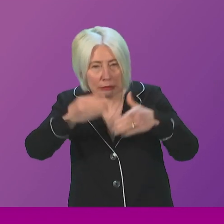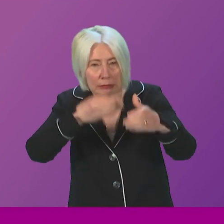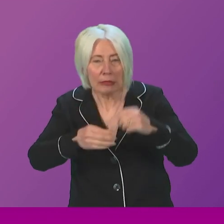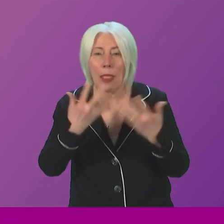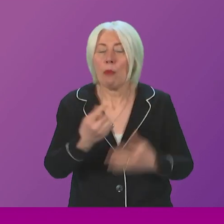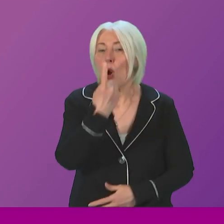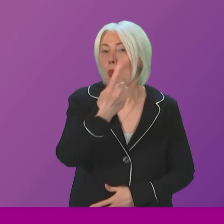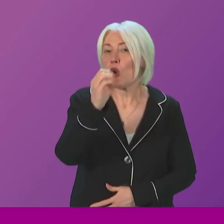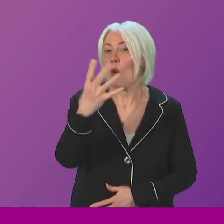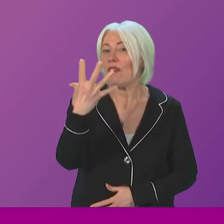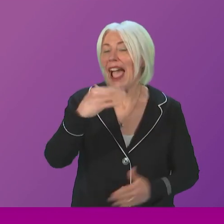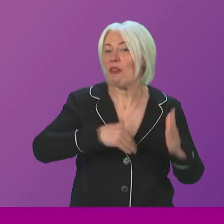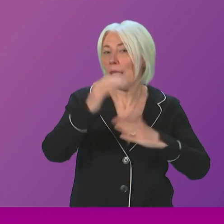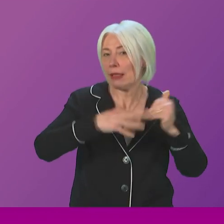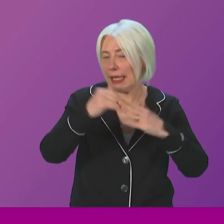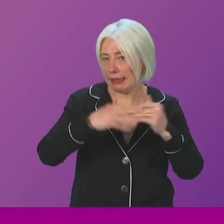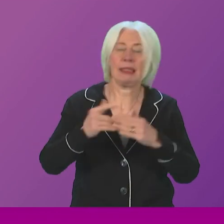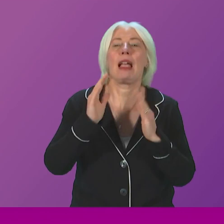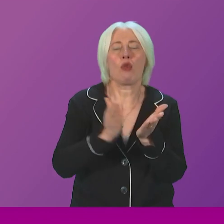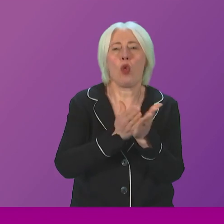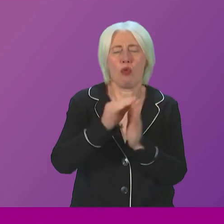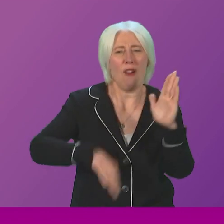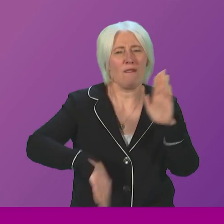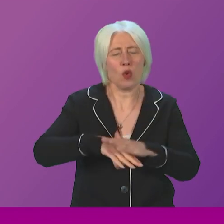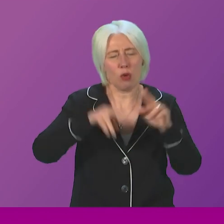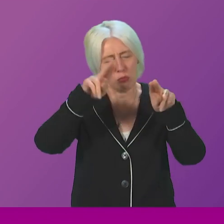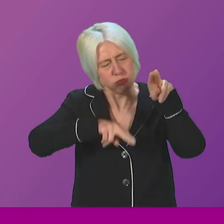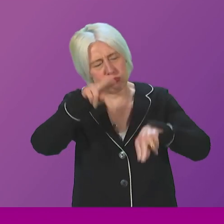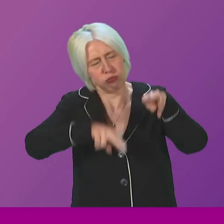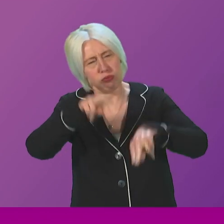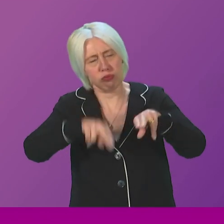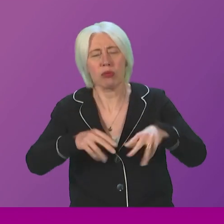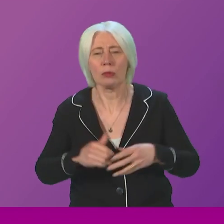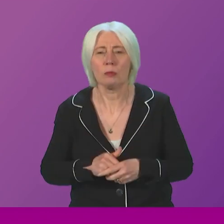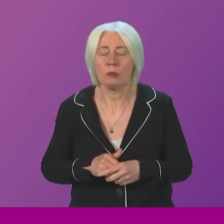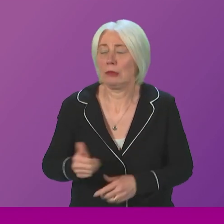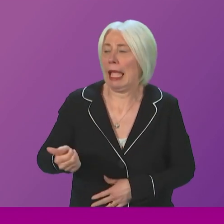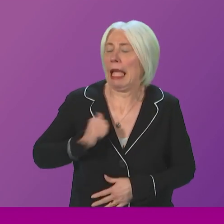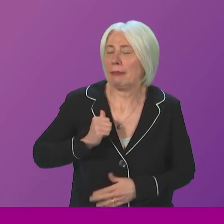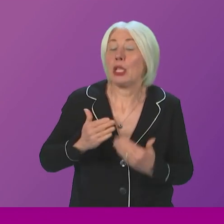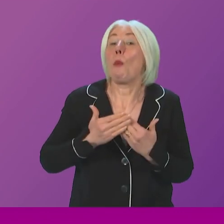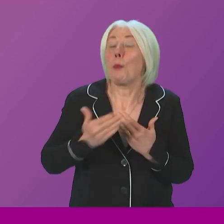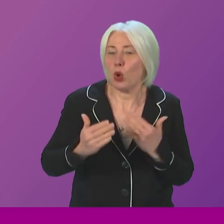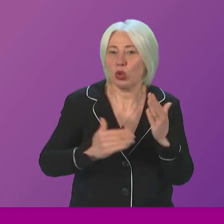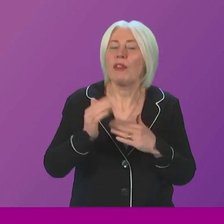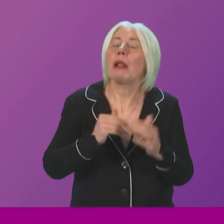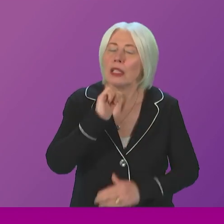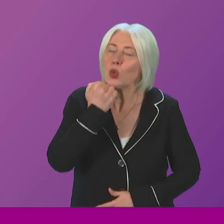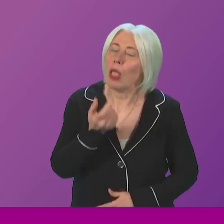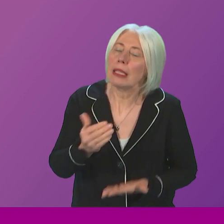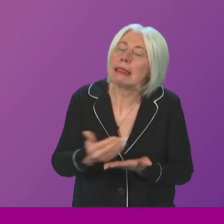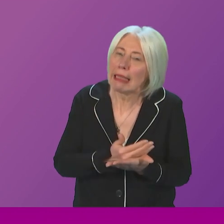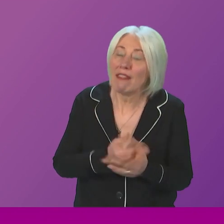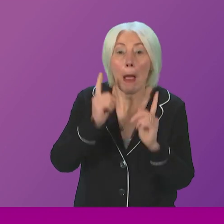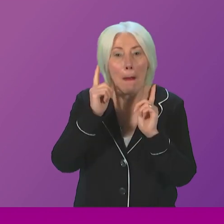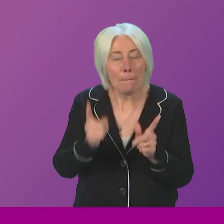buildings which will each go through a comprehensive technical assessment. While we expect that the majority will be safe, if that assessment does